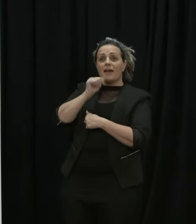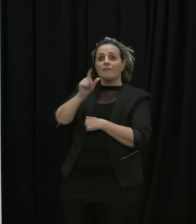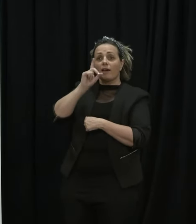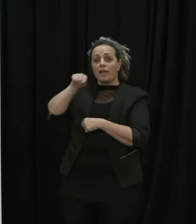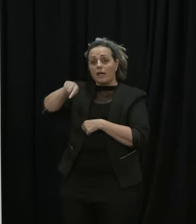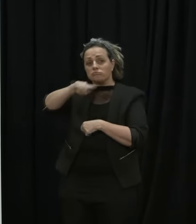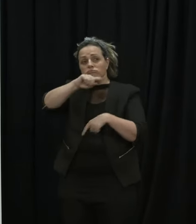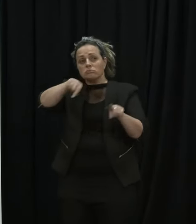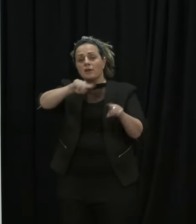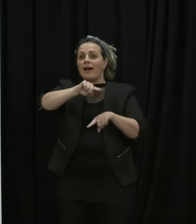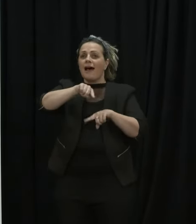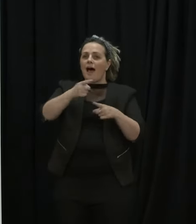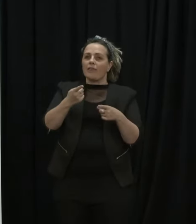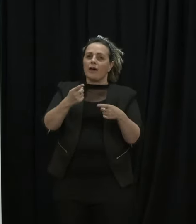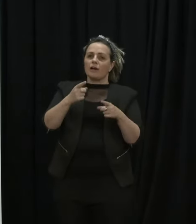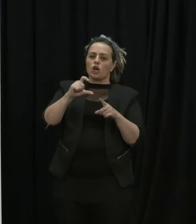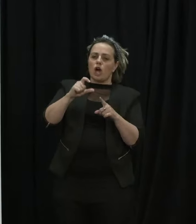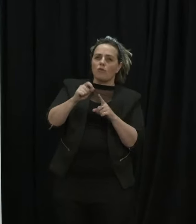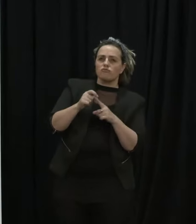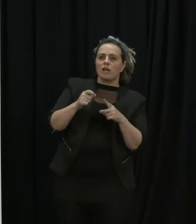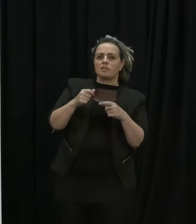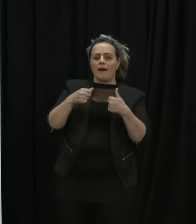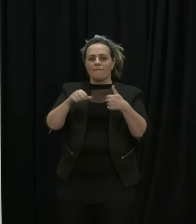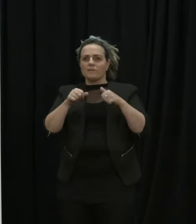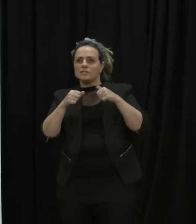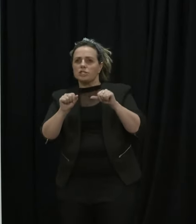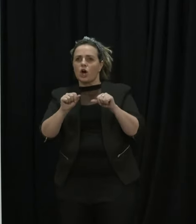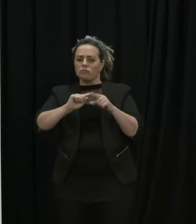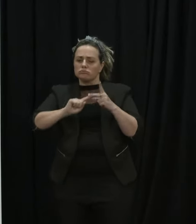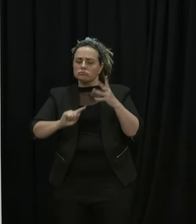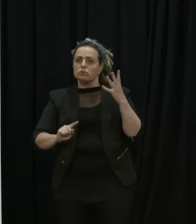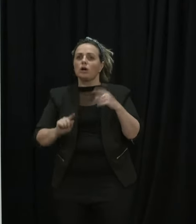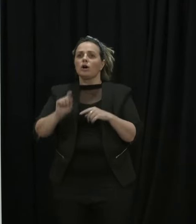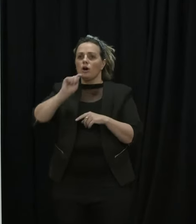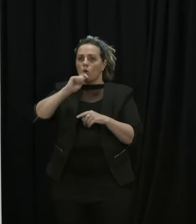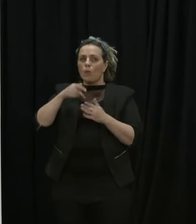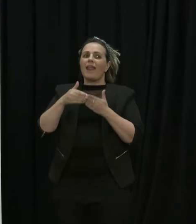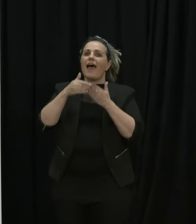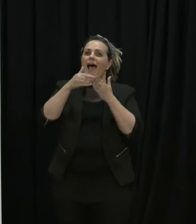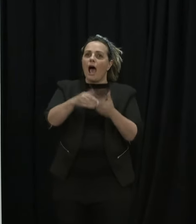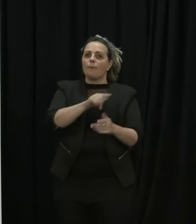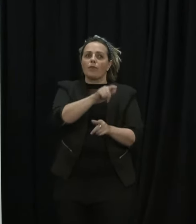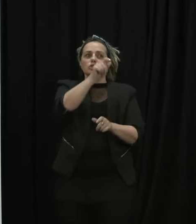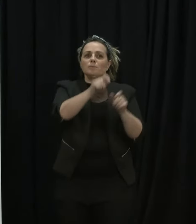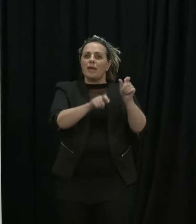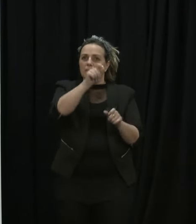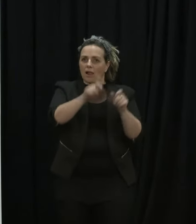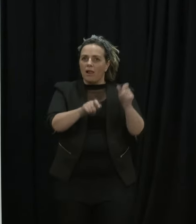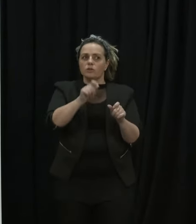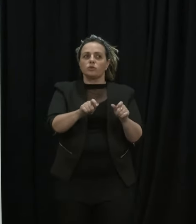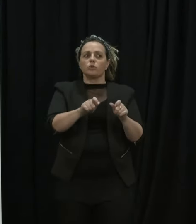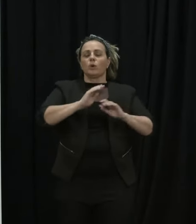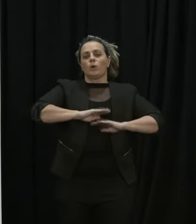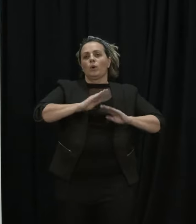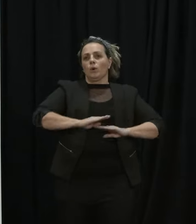services in the community will help with conditions progressing to a point where they might need hospital care and we've